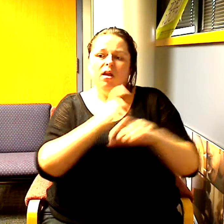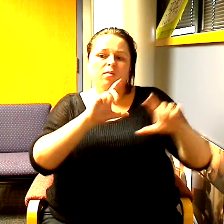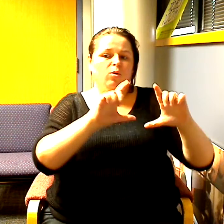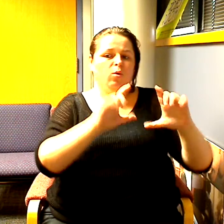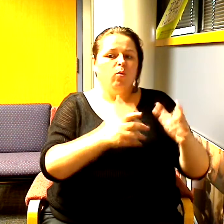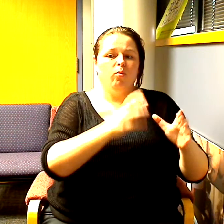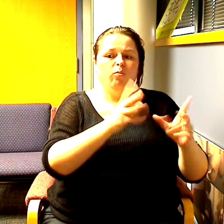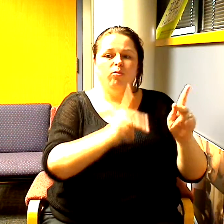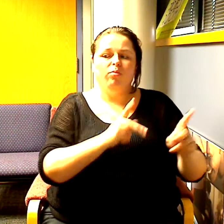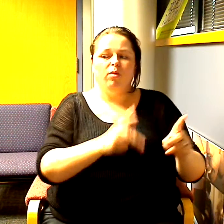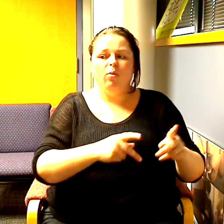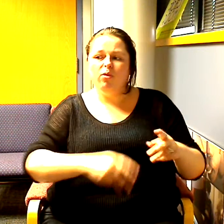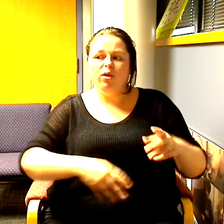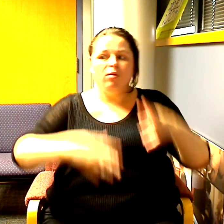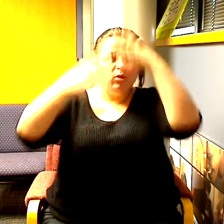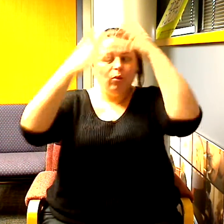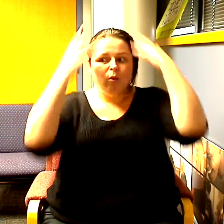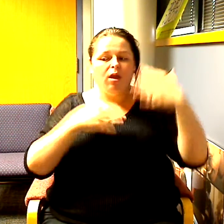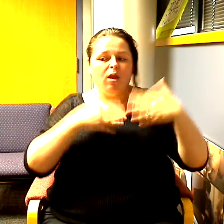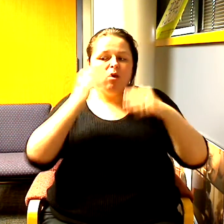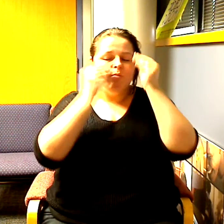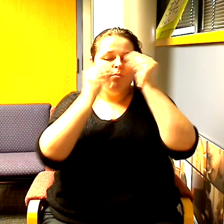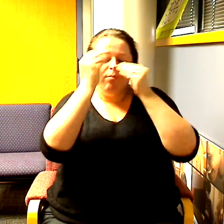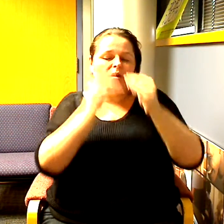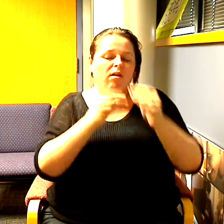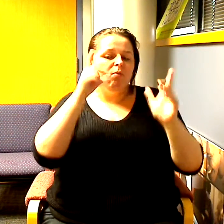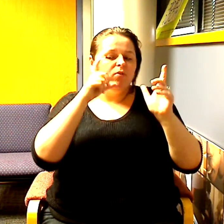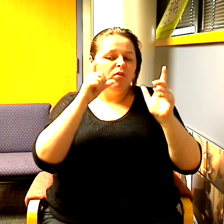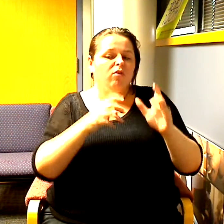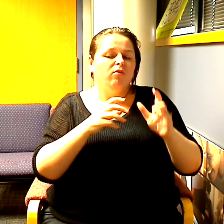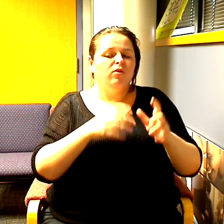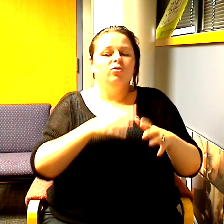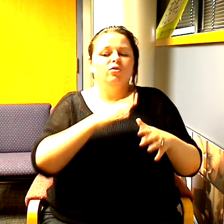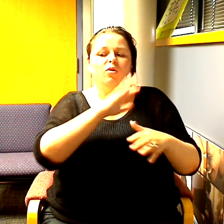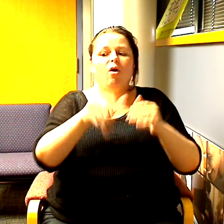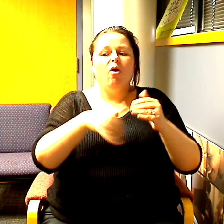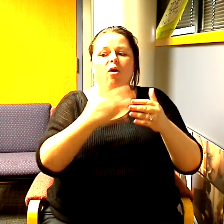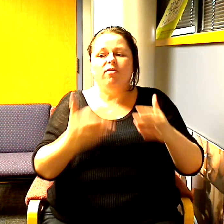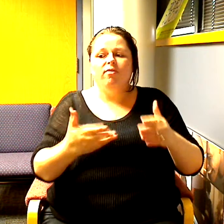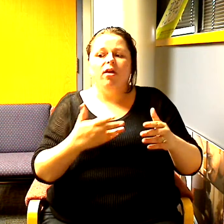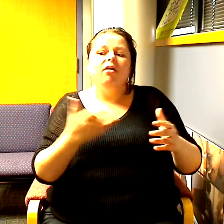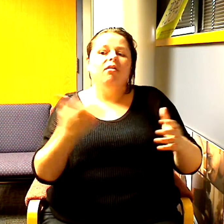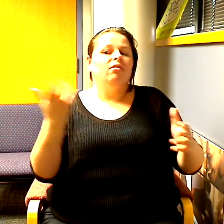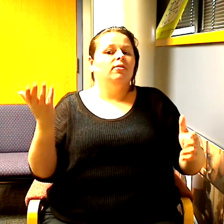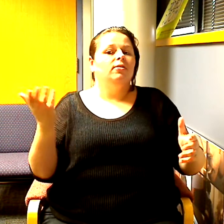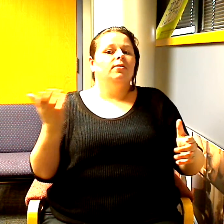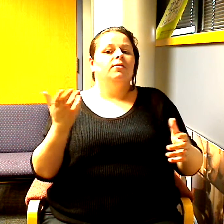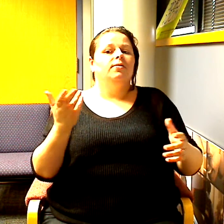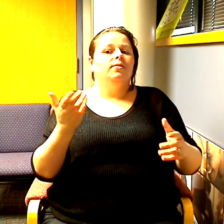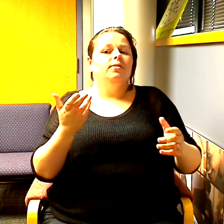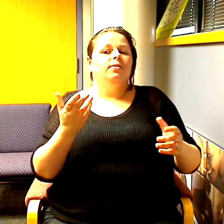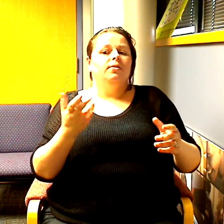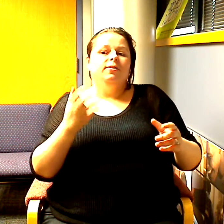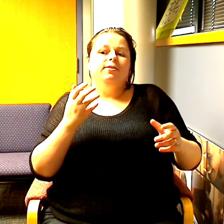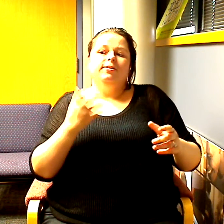by hair stylists and makeup artists and photographers and stylists and all of their assistants and pre-production and post-production and they build this that's not me